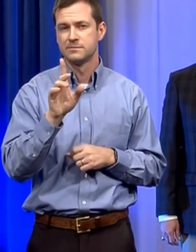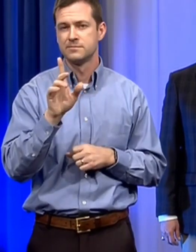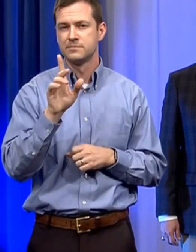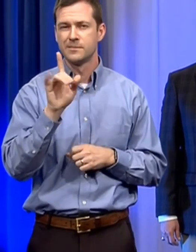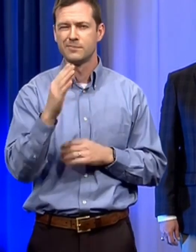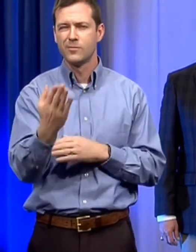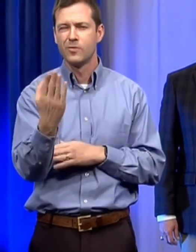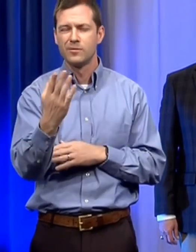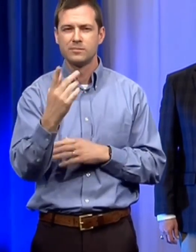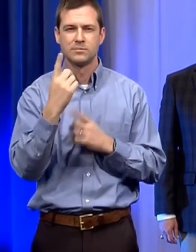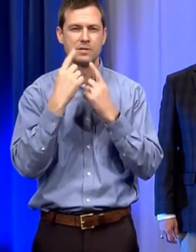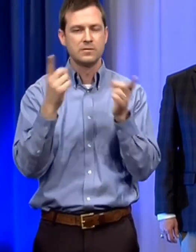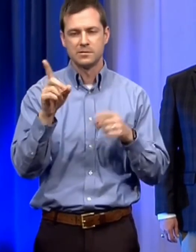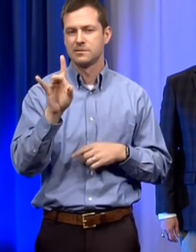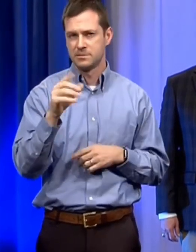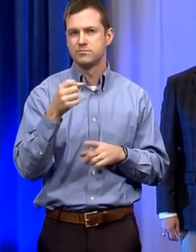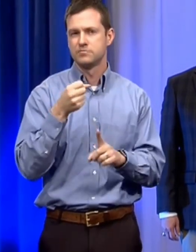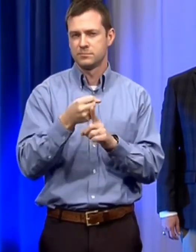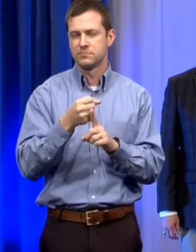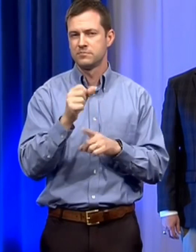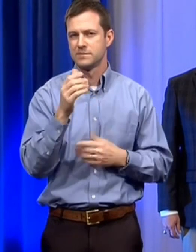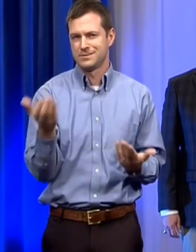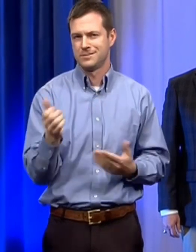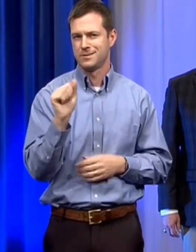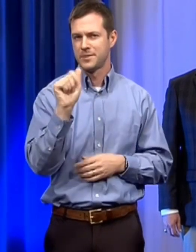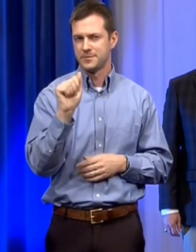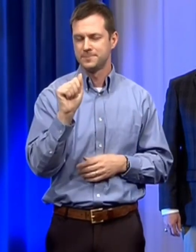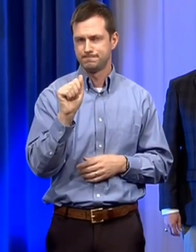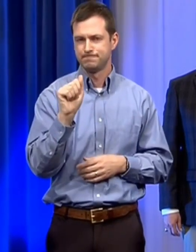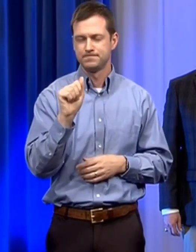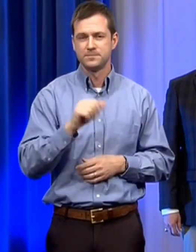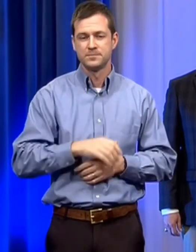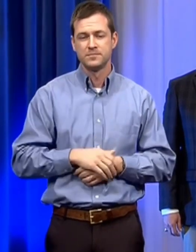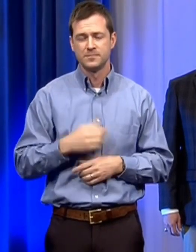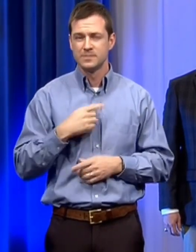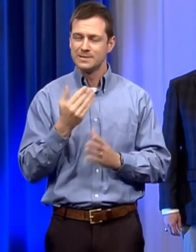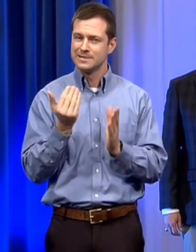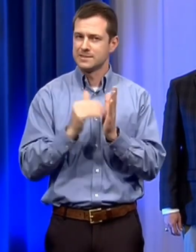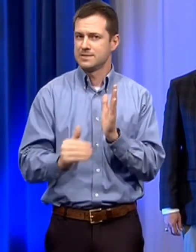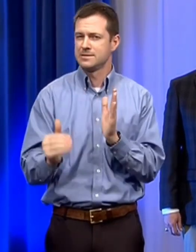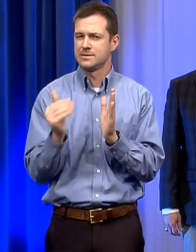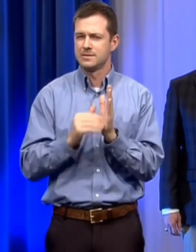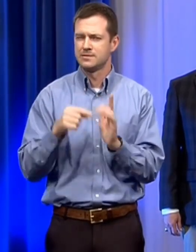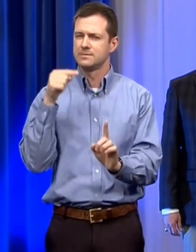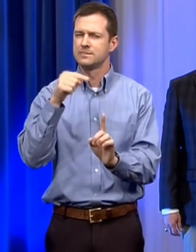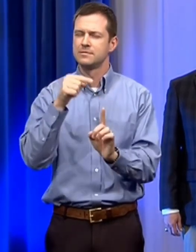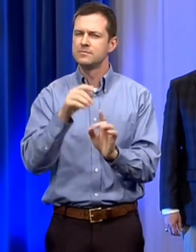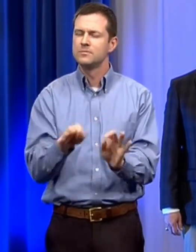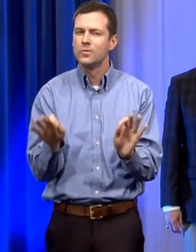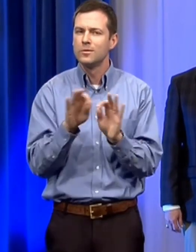earlier today as I've emphasized time and time again the safety and health of all